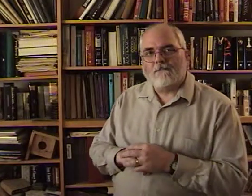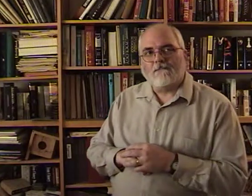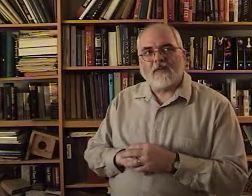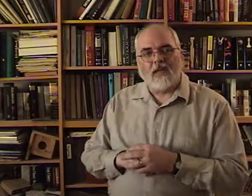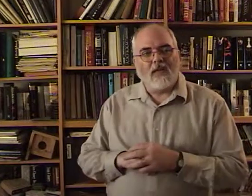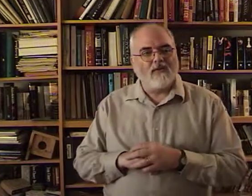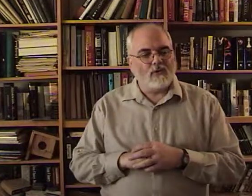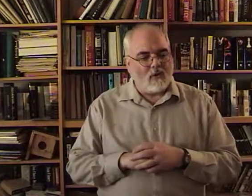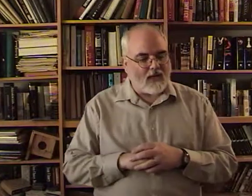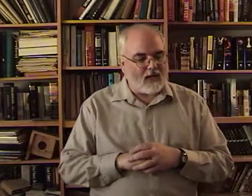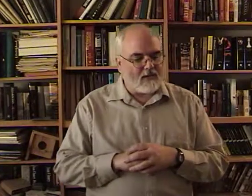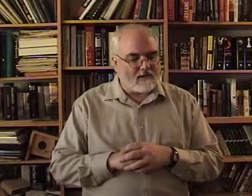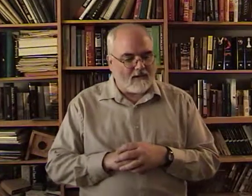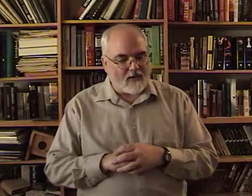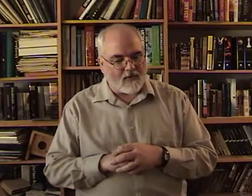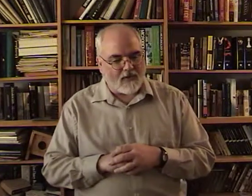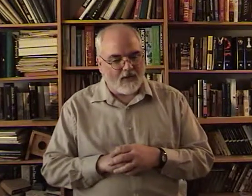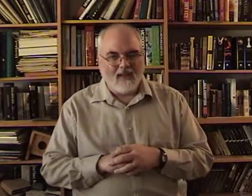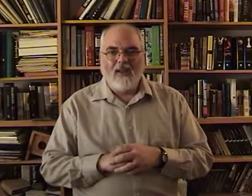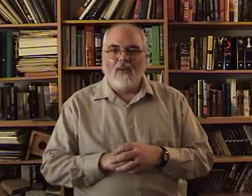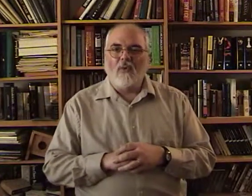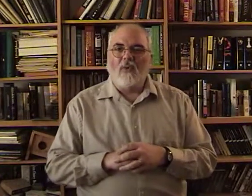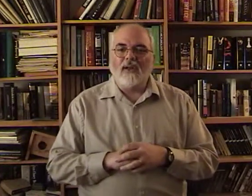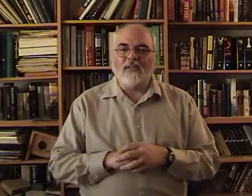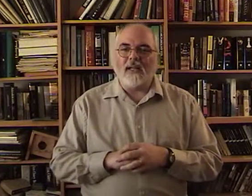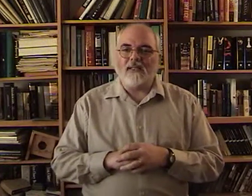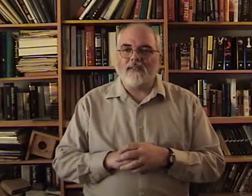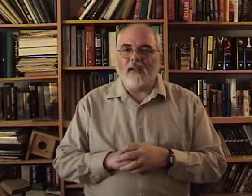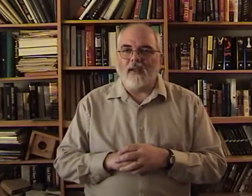Gives way. To victory. What is that saying?